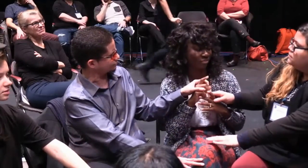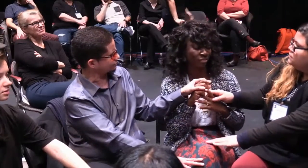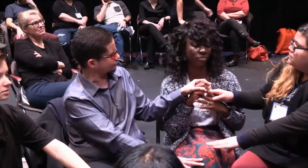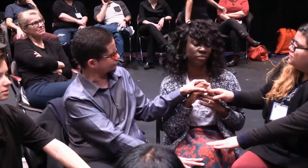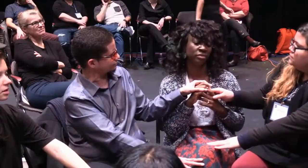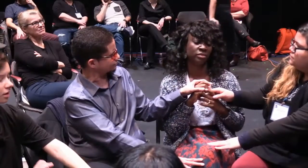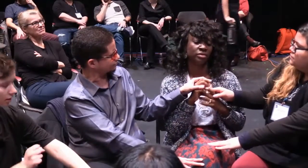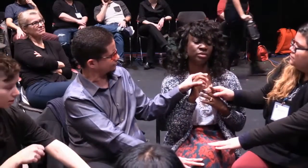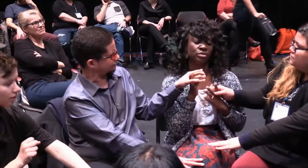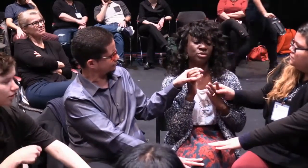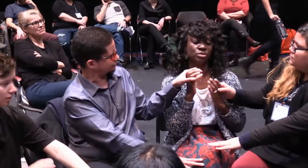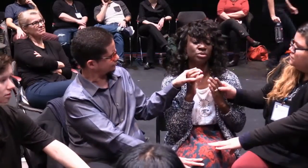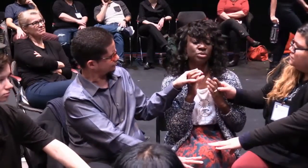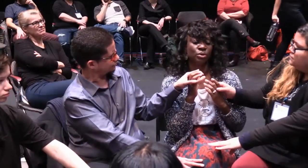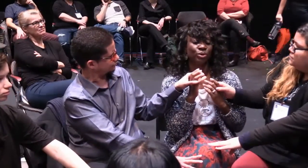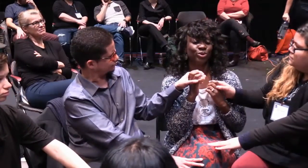As a black deaf woman.